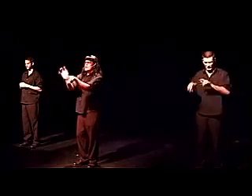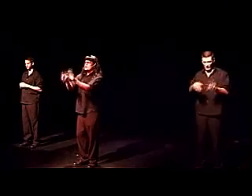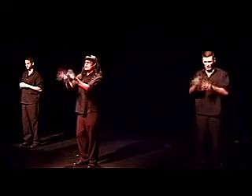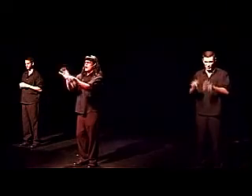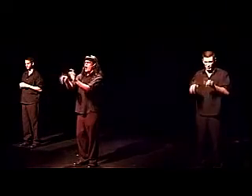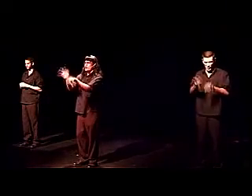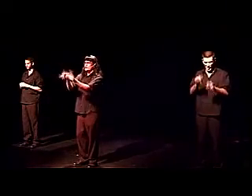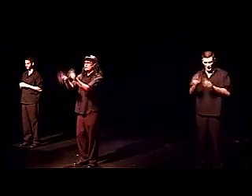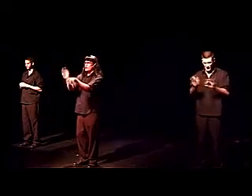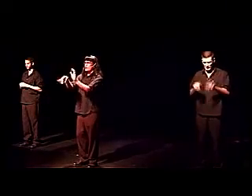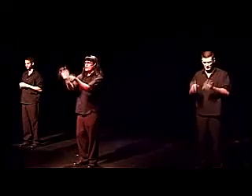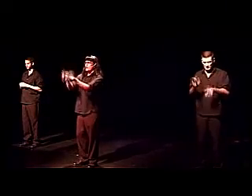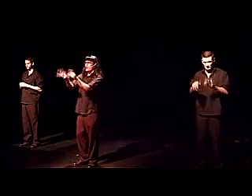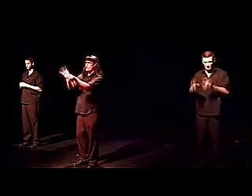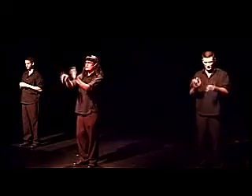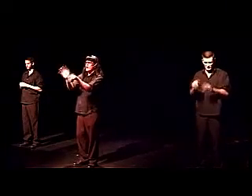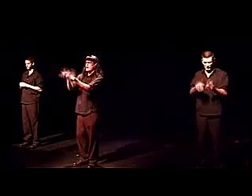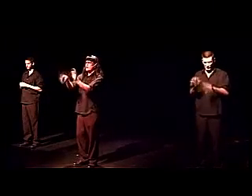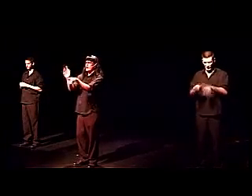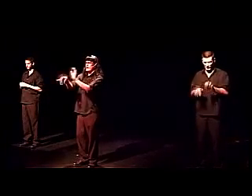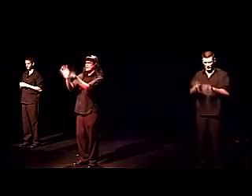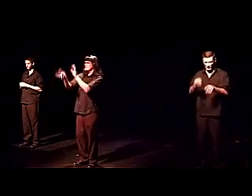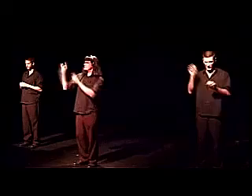Sounds really hot. What are your hauls like? Go ahead.